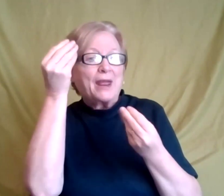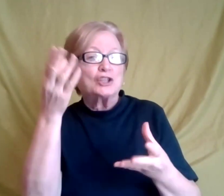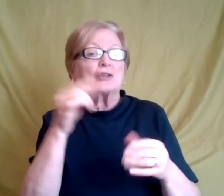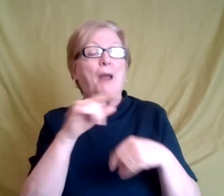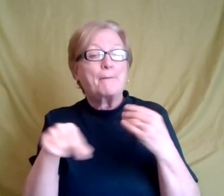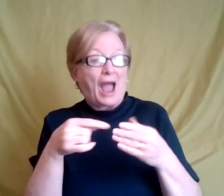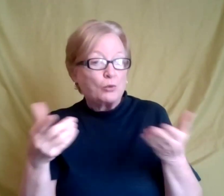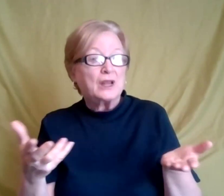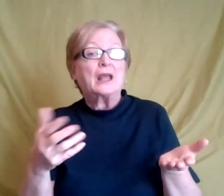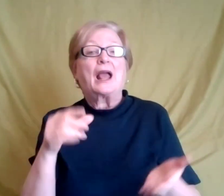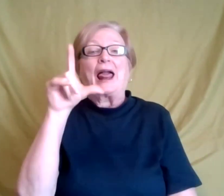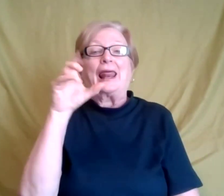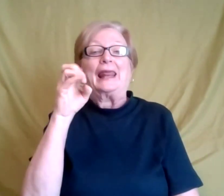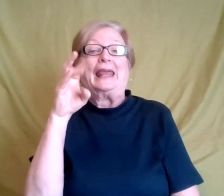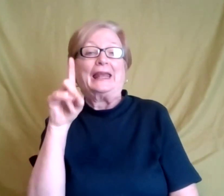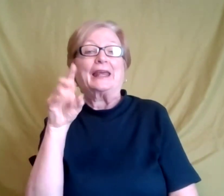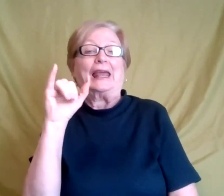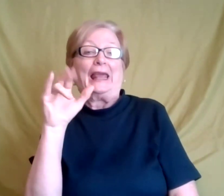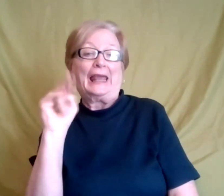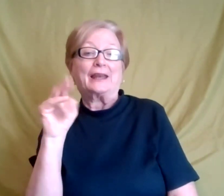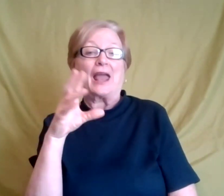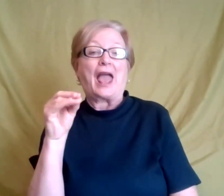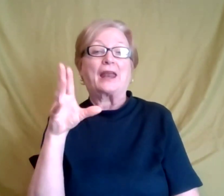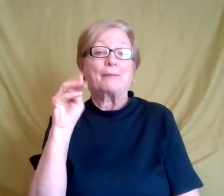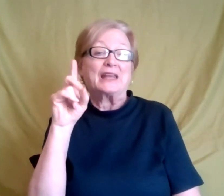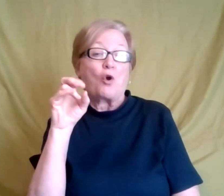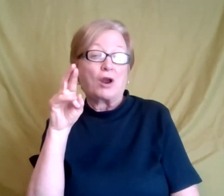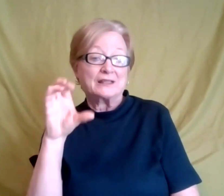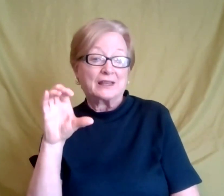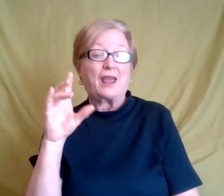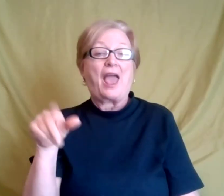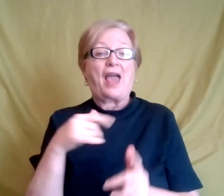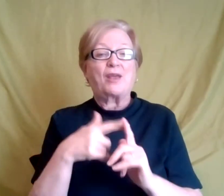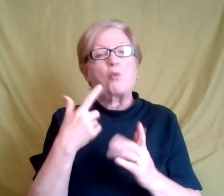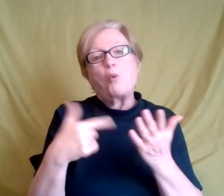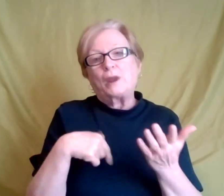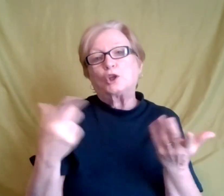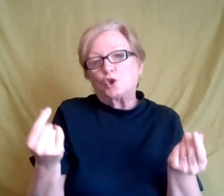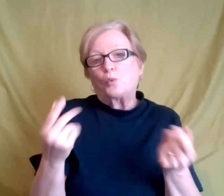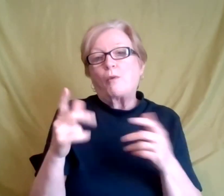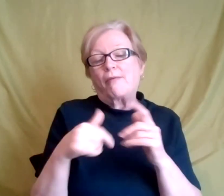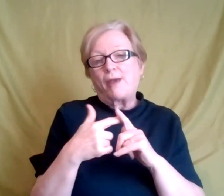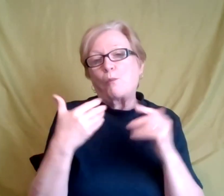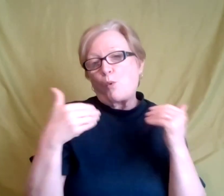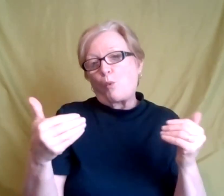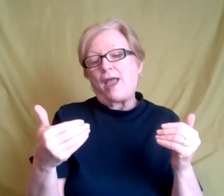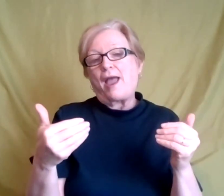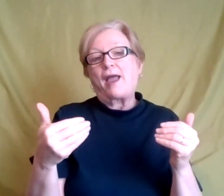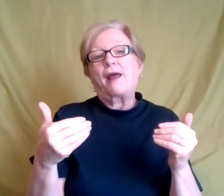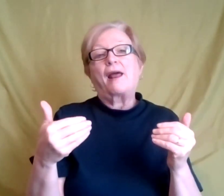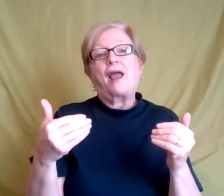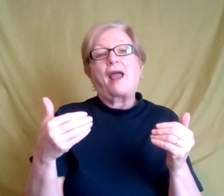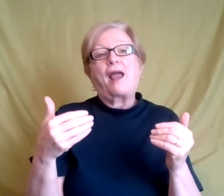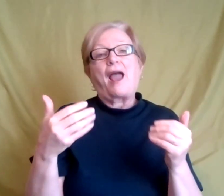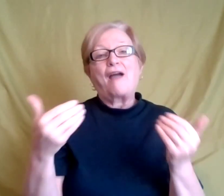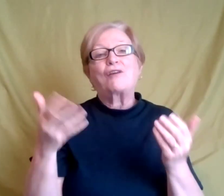a lead-in and MDRC and what we do, and then we'll go straight into the